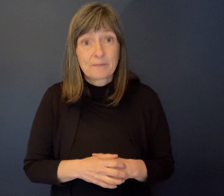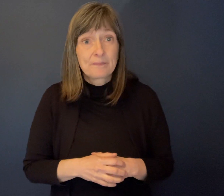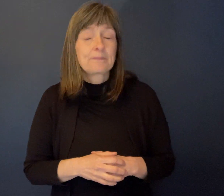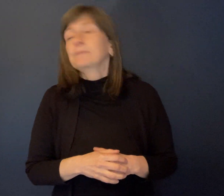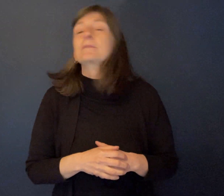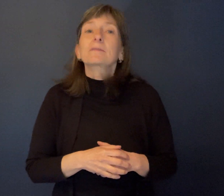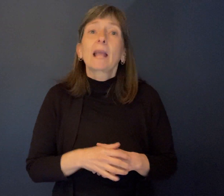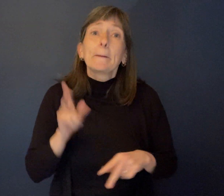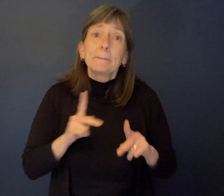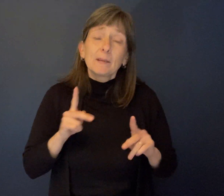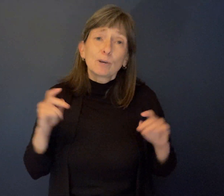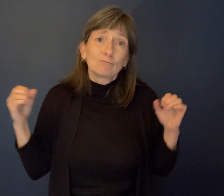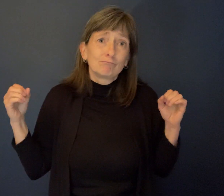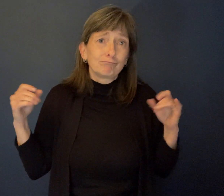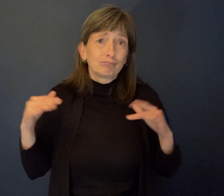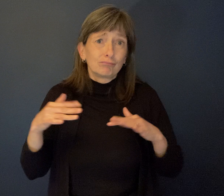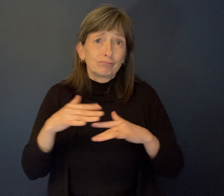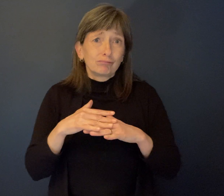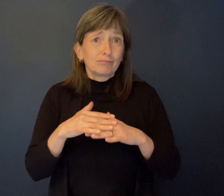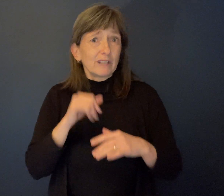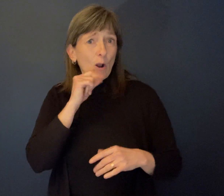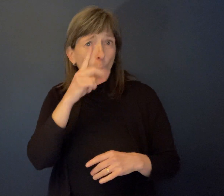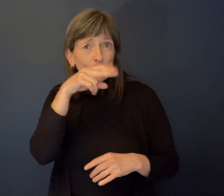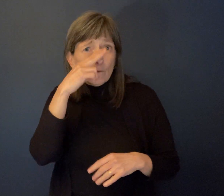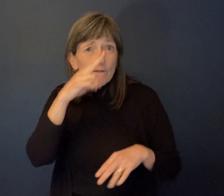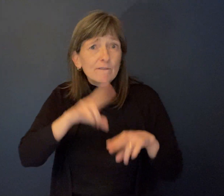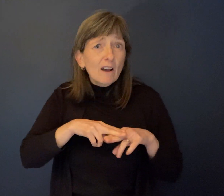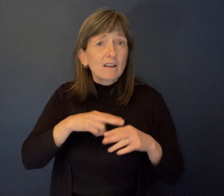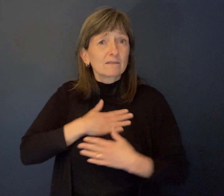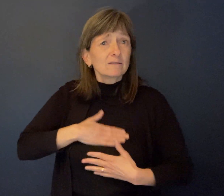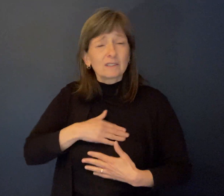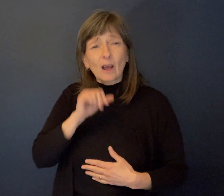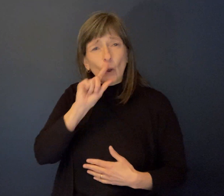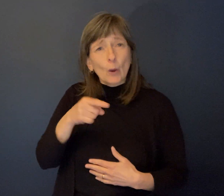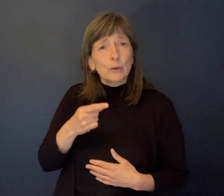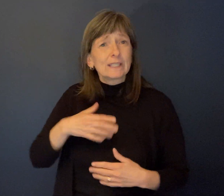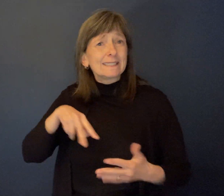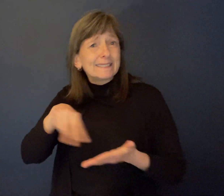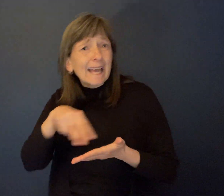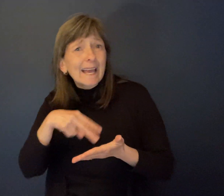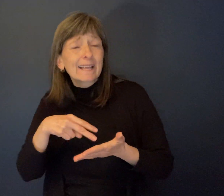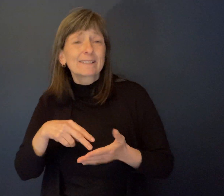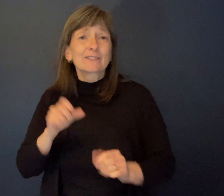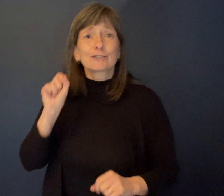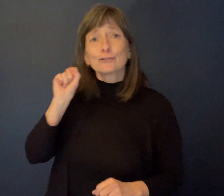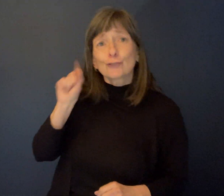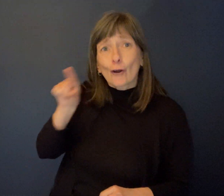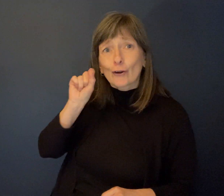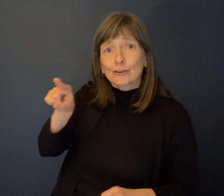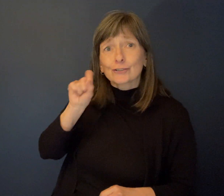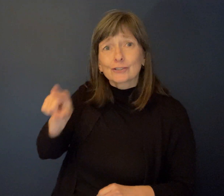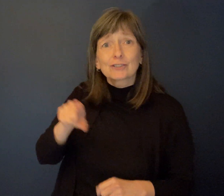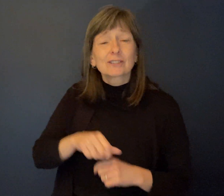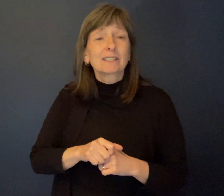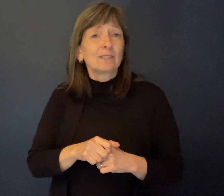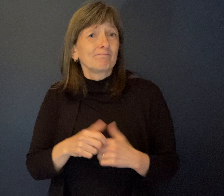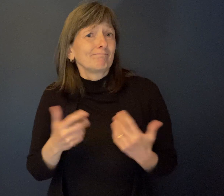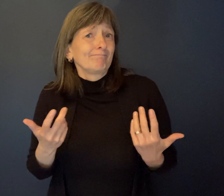just work. It was recreation. People came to dances. People played darts. People, it was so people oriented